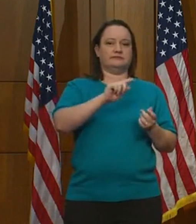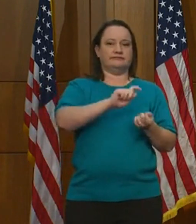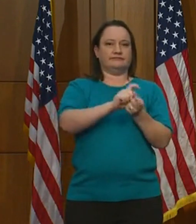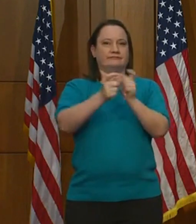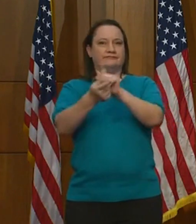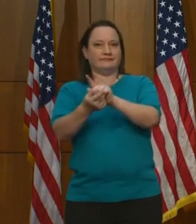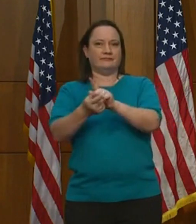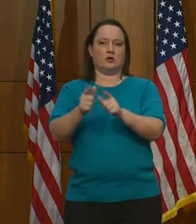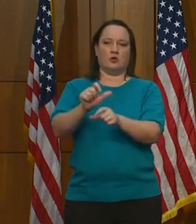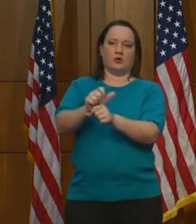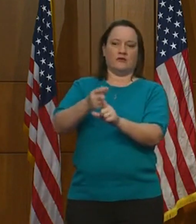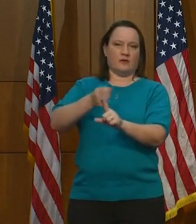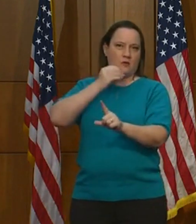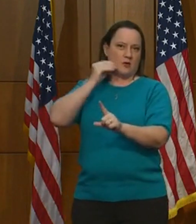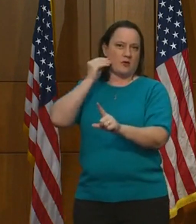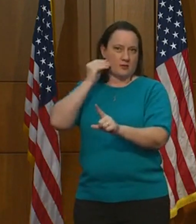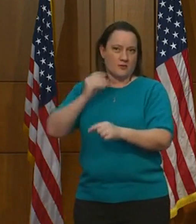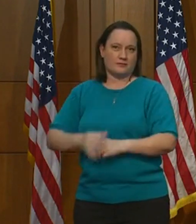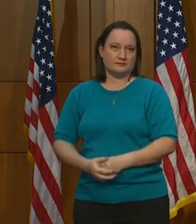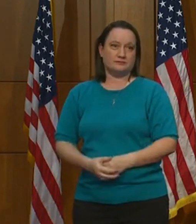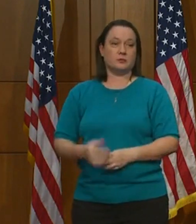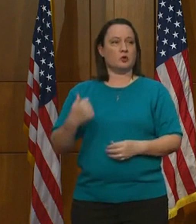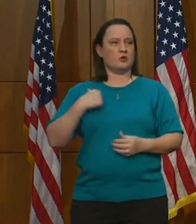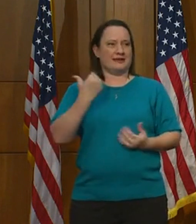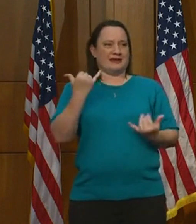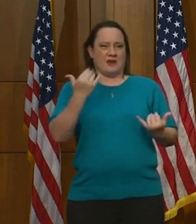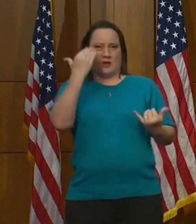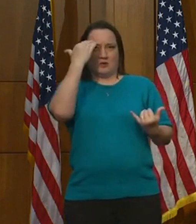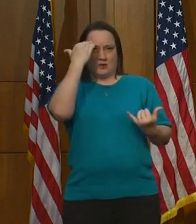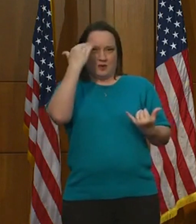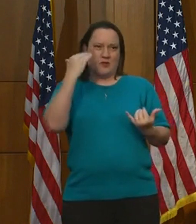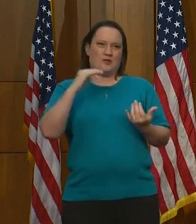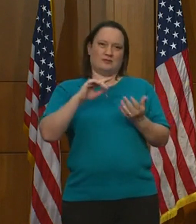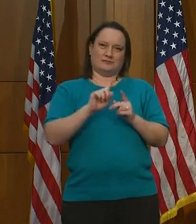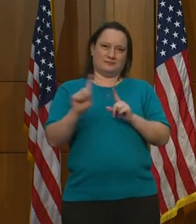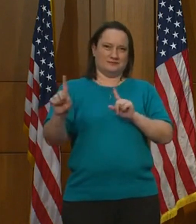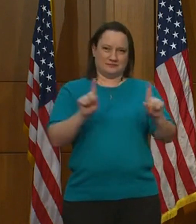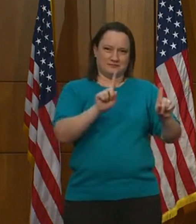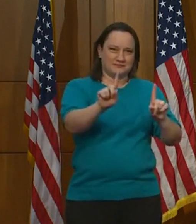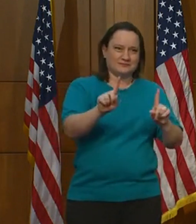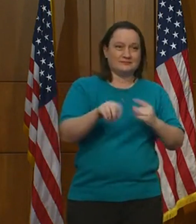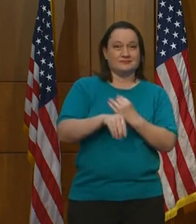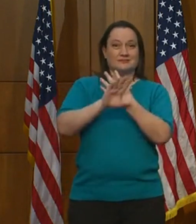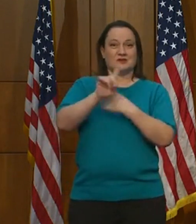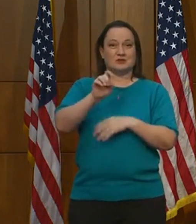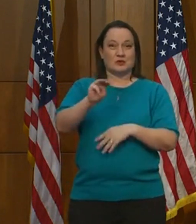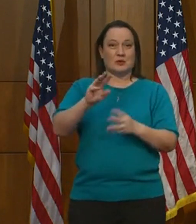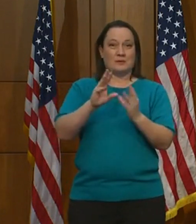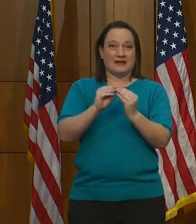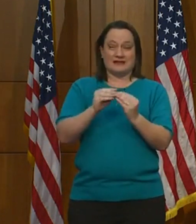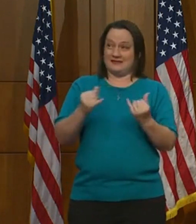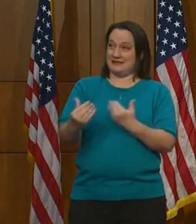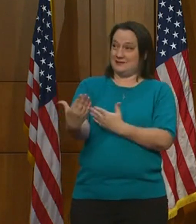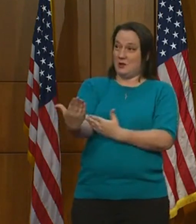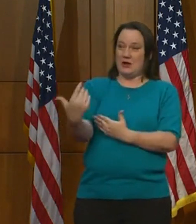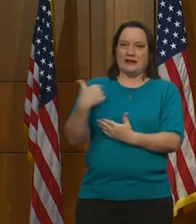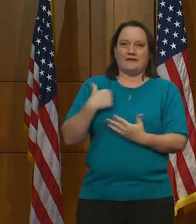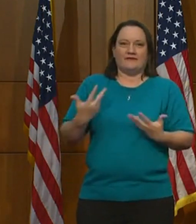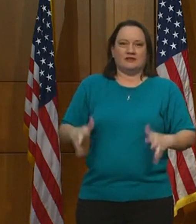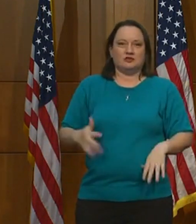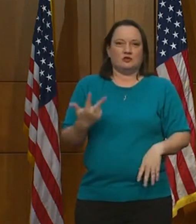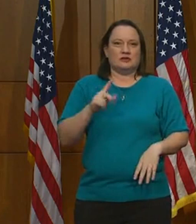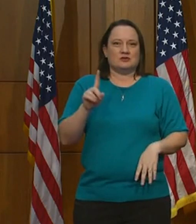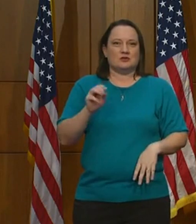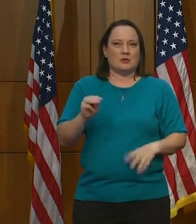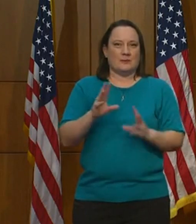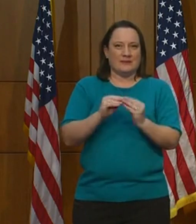familiar with social distancing and Zoom meetings. I've had three this morning, and I'll have some more this